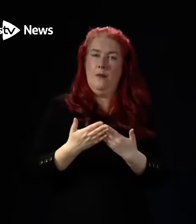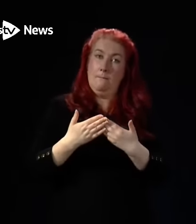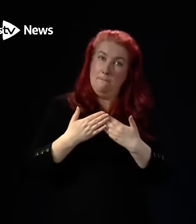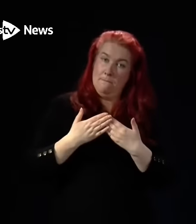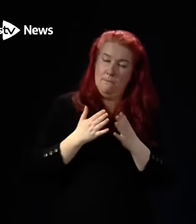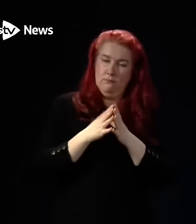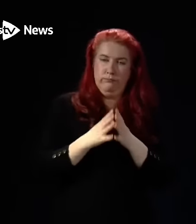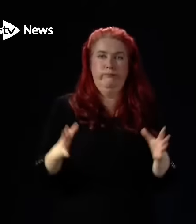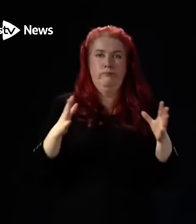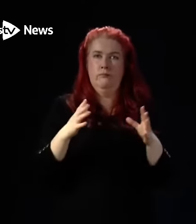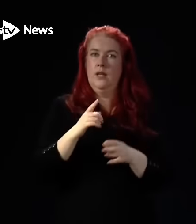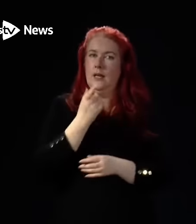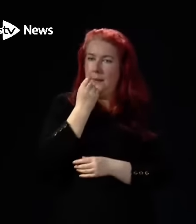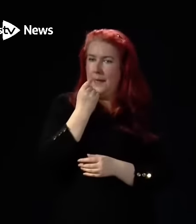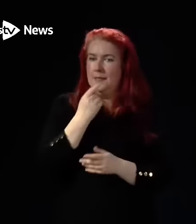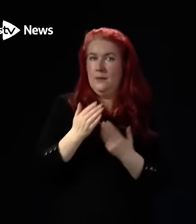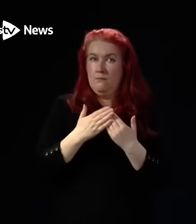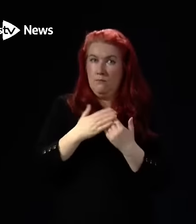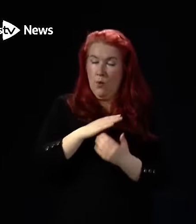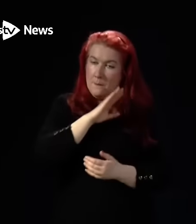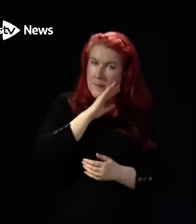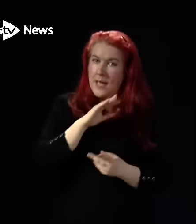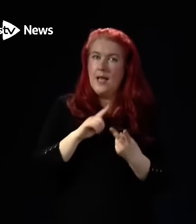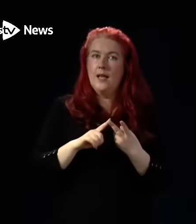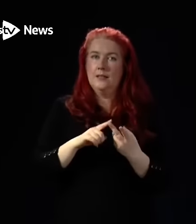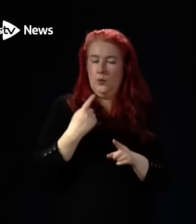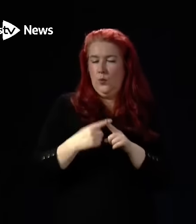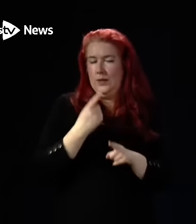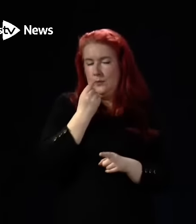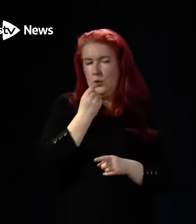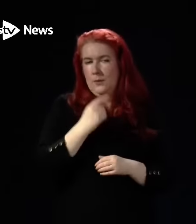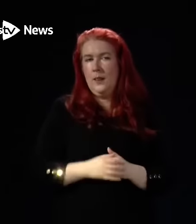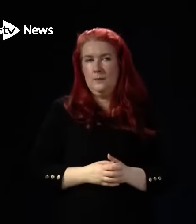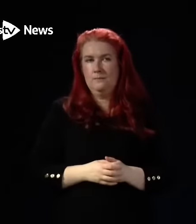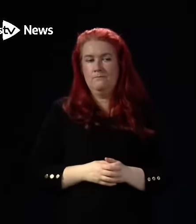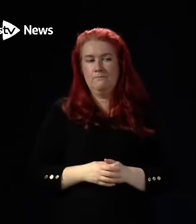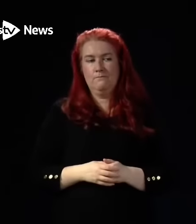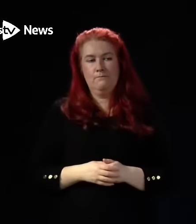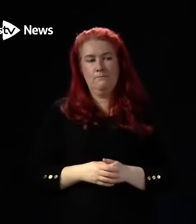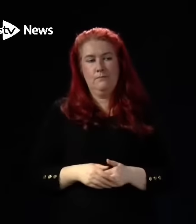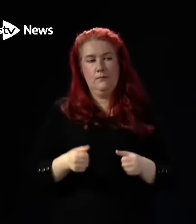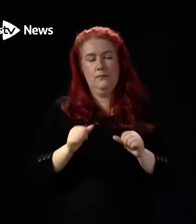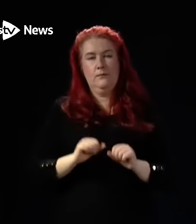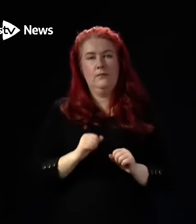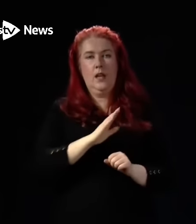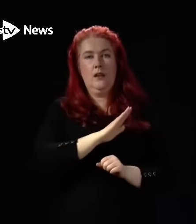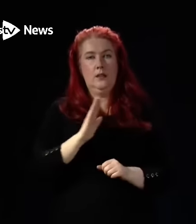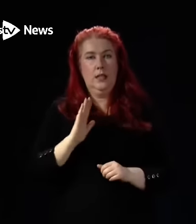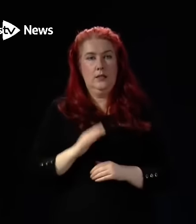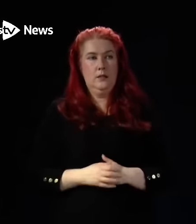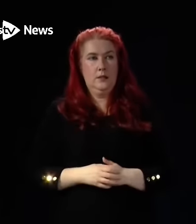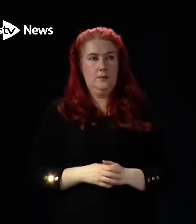in our hospitals as quickly as we possibly can. Seth Carell from The Guardian.